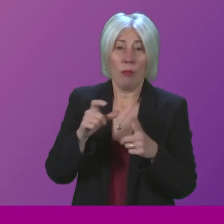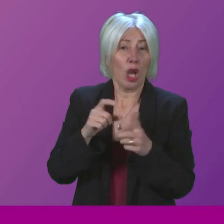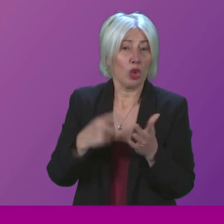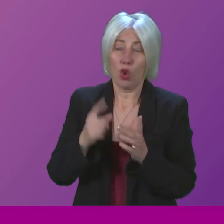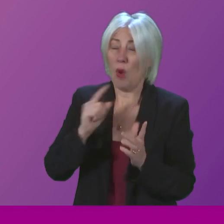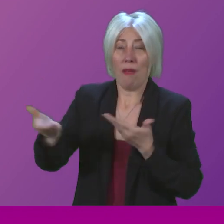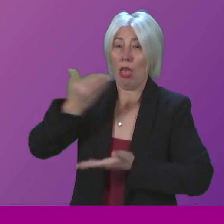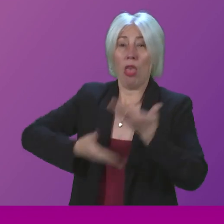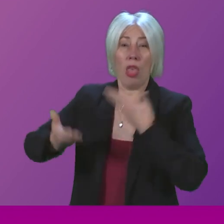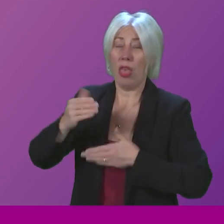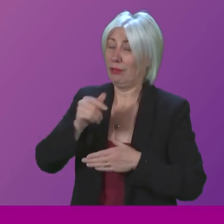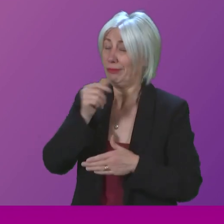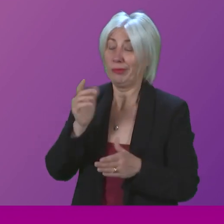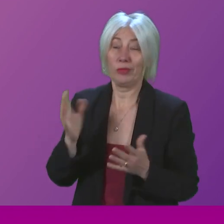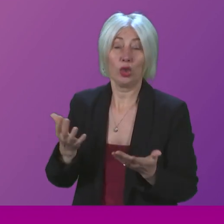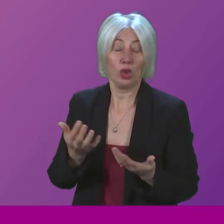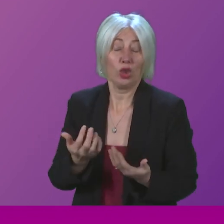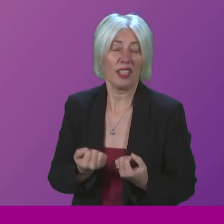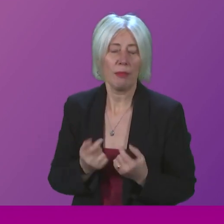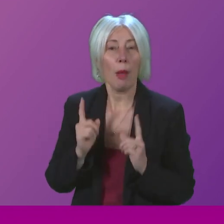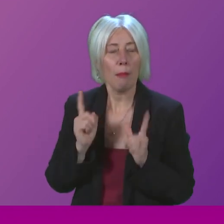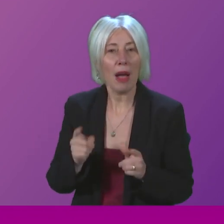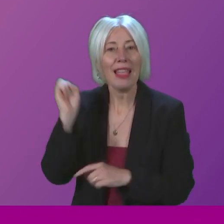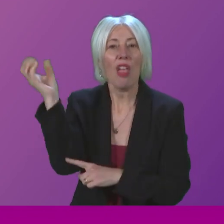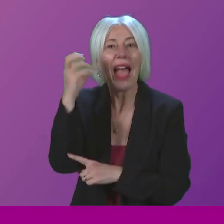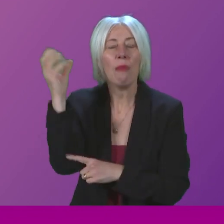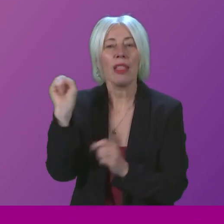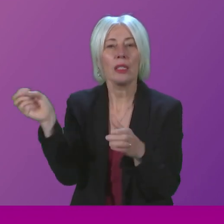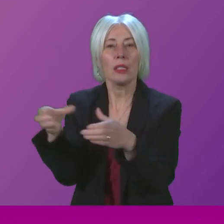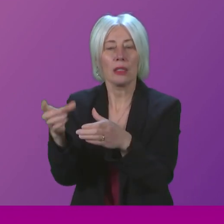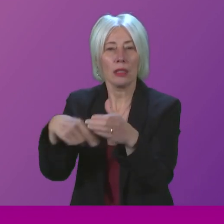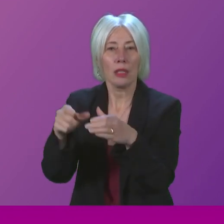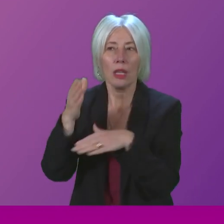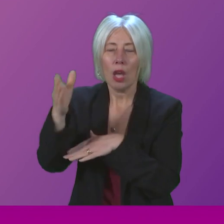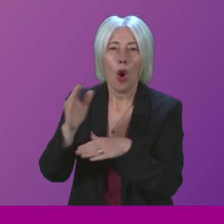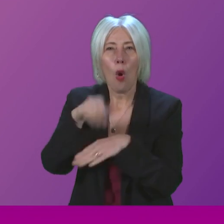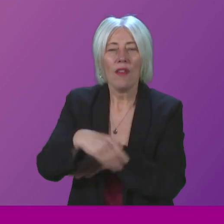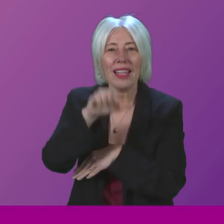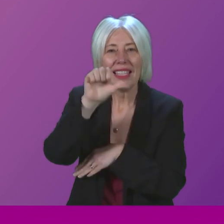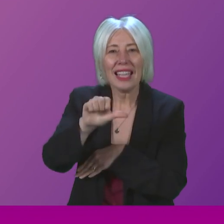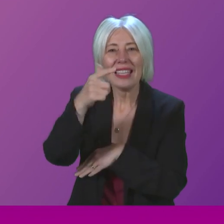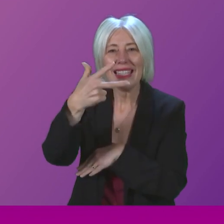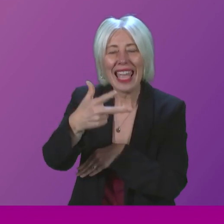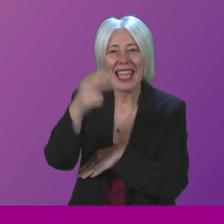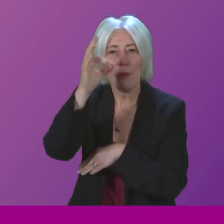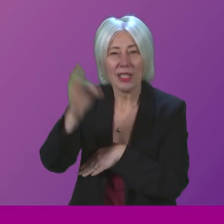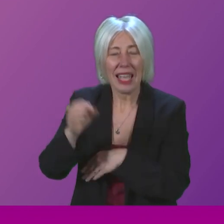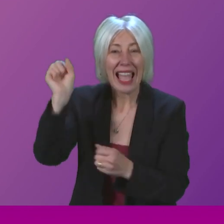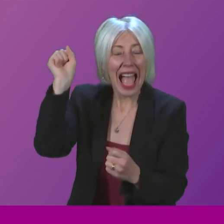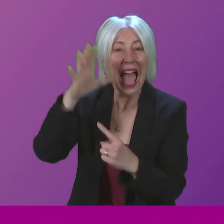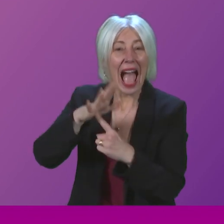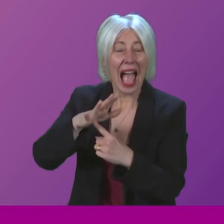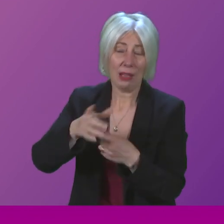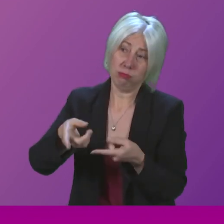is clearly unacceptable. But our ambulance crews responded to over 68% of their highest priority